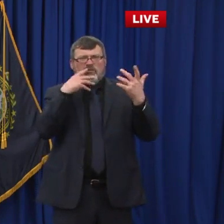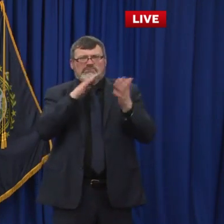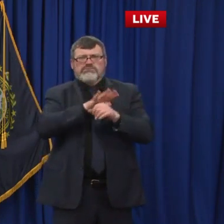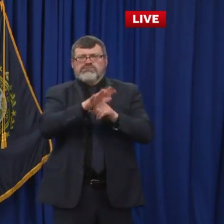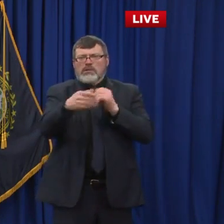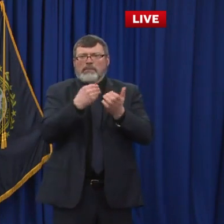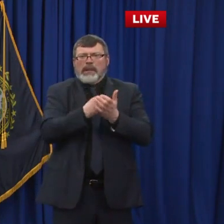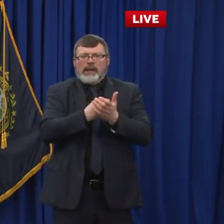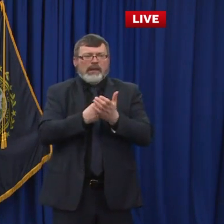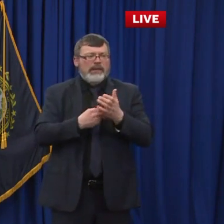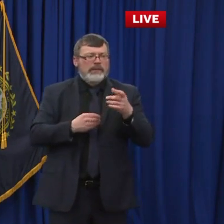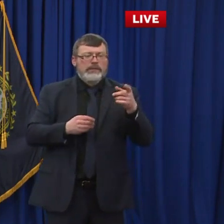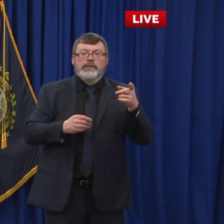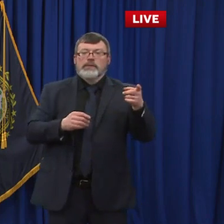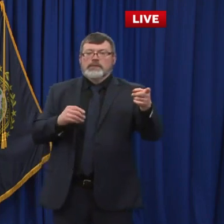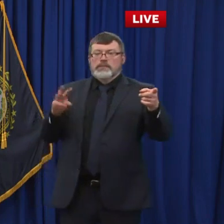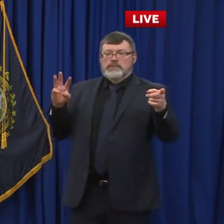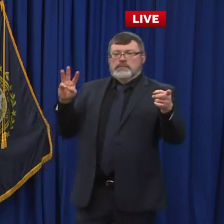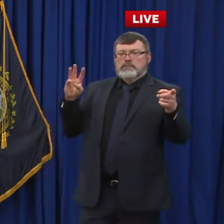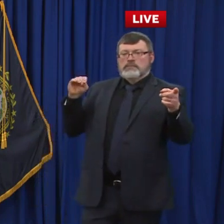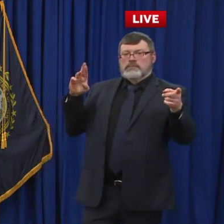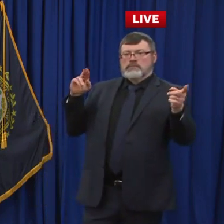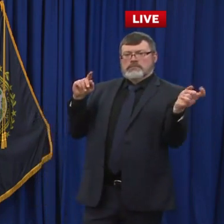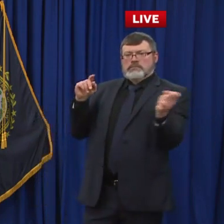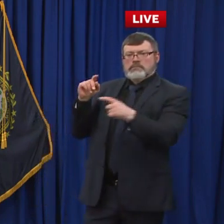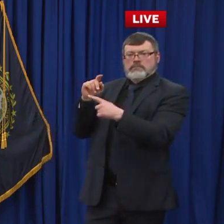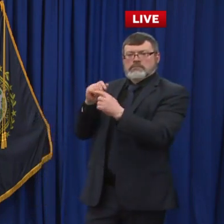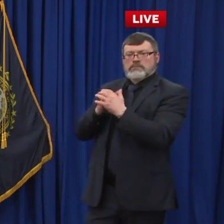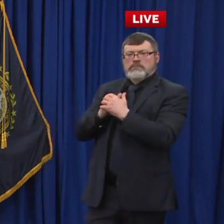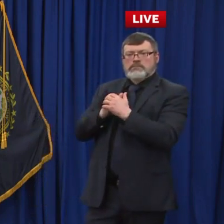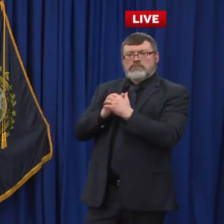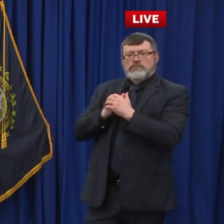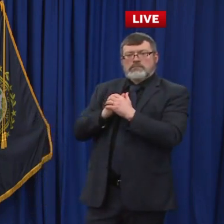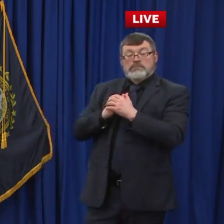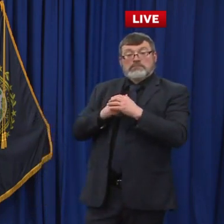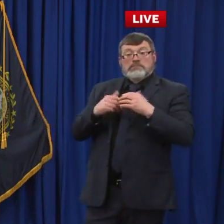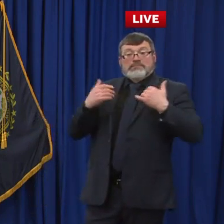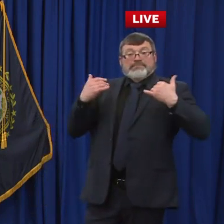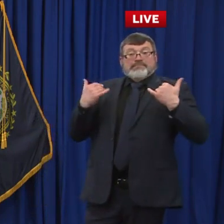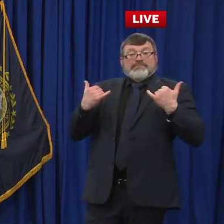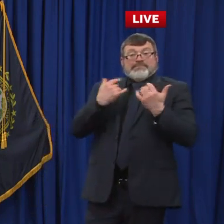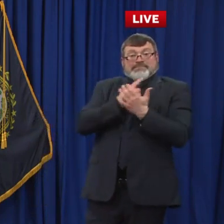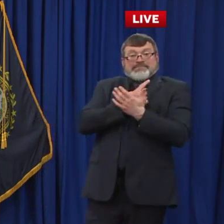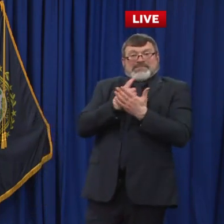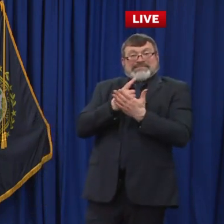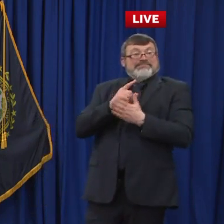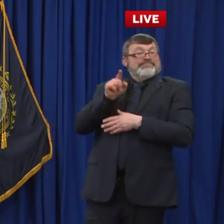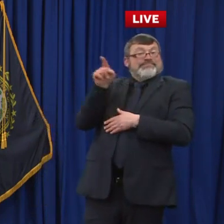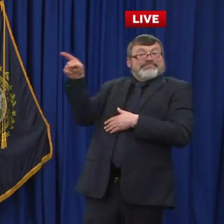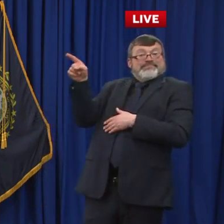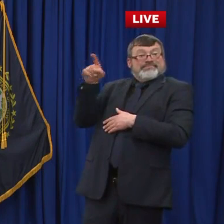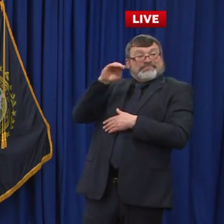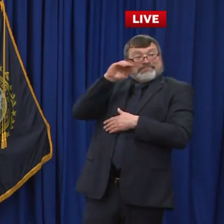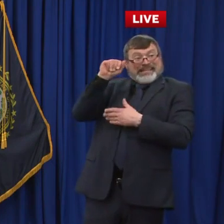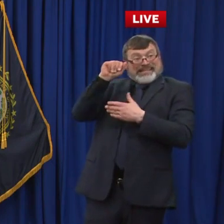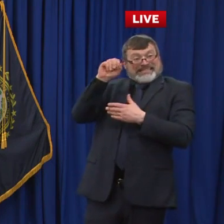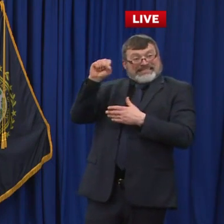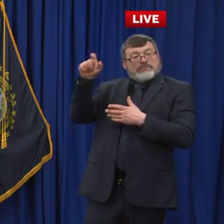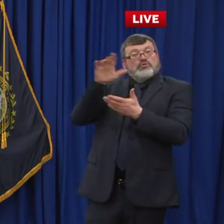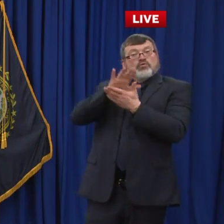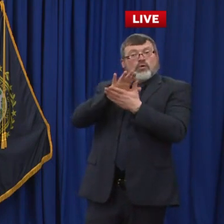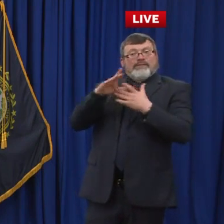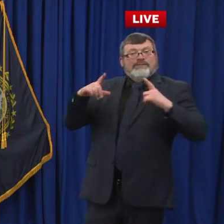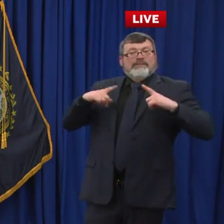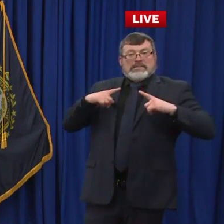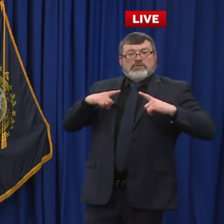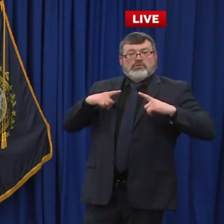New Hampshire next week. Why not wait to at least see if there's a bump in cases after February break? Because a